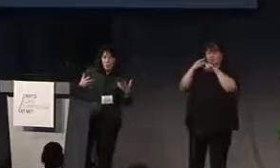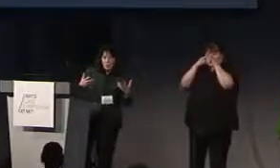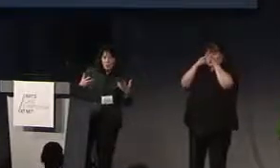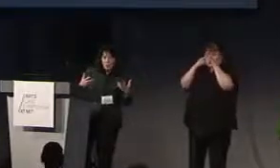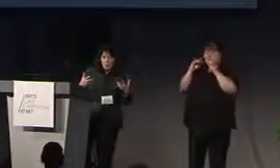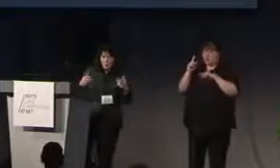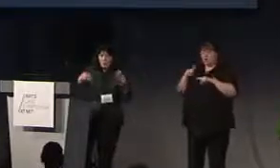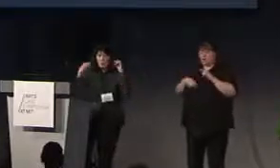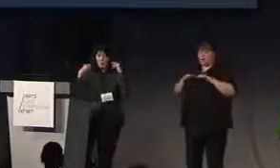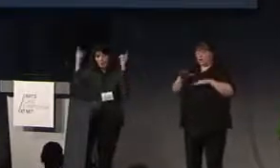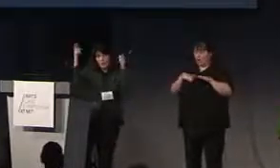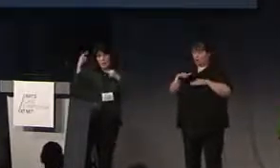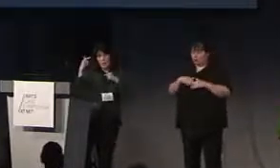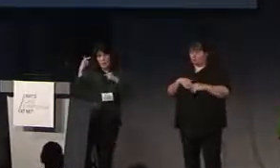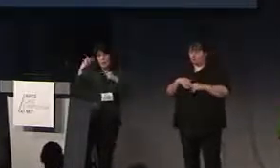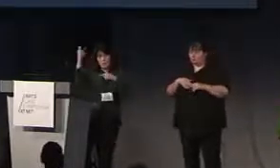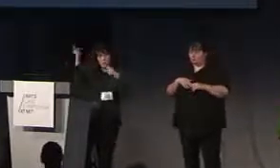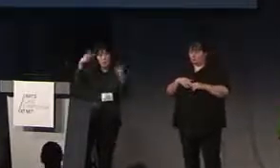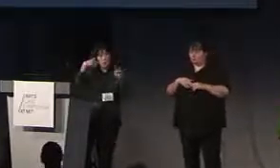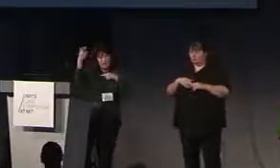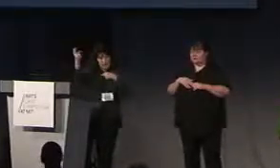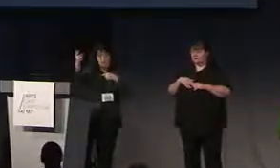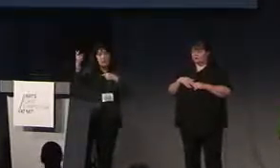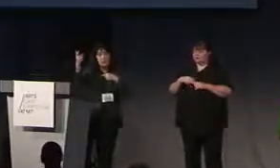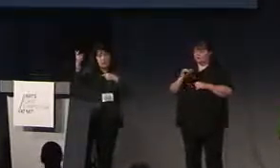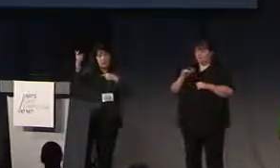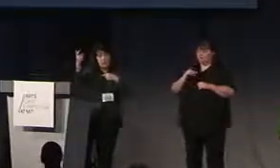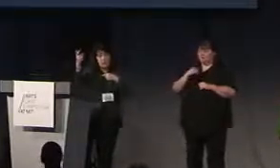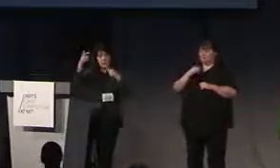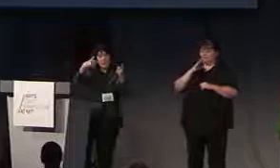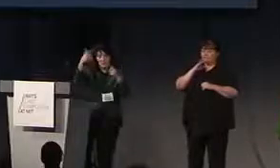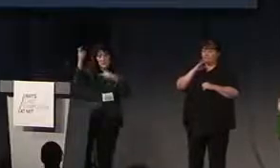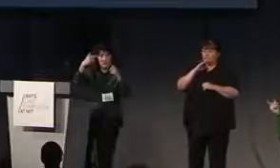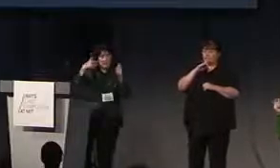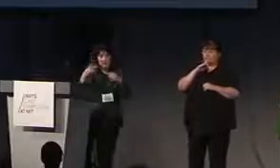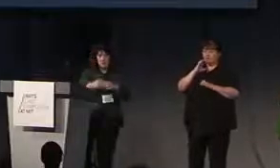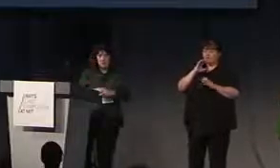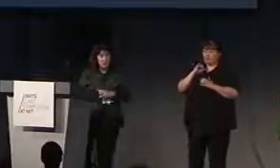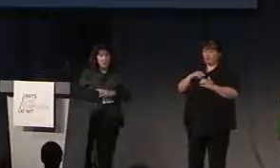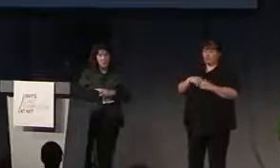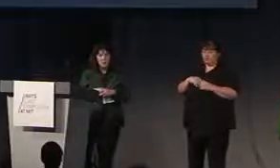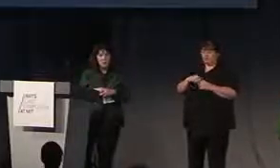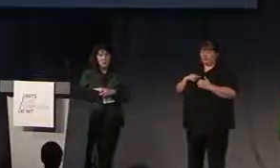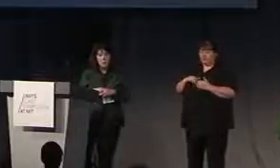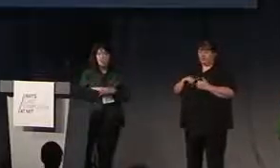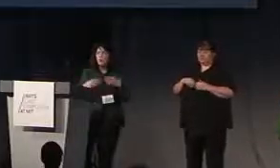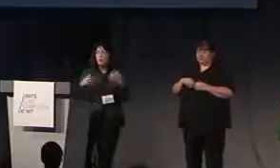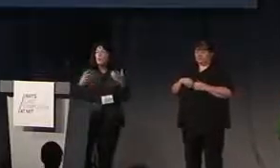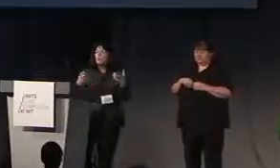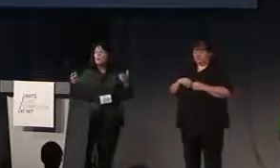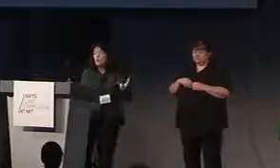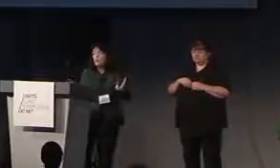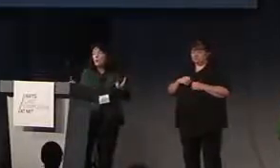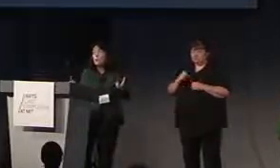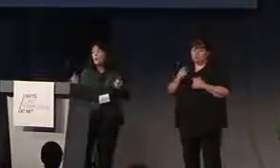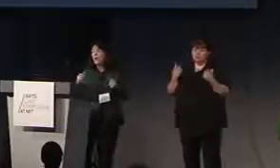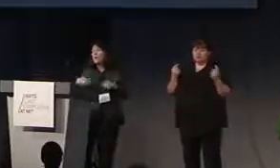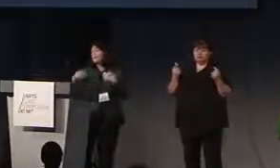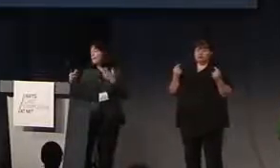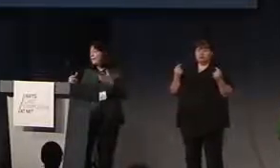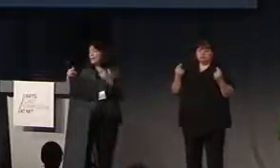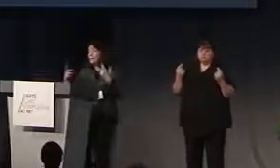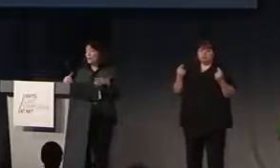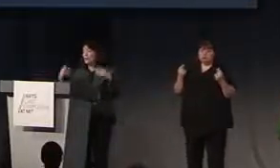can't walk. You can't really verbally communicate with the people in this space very well at all. So what do you do?